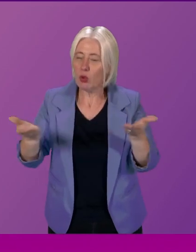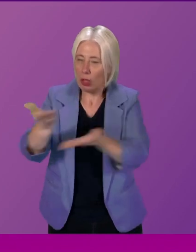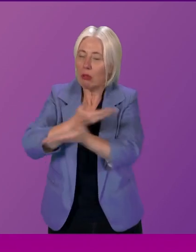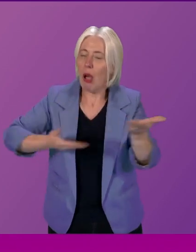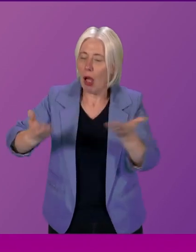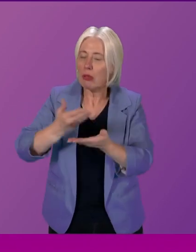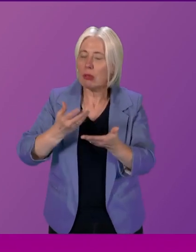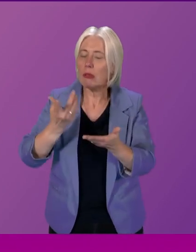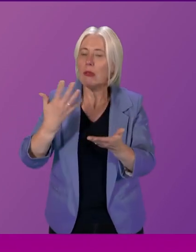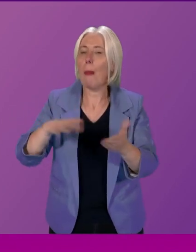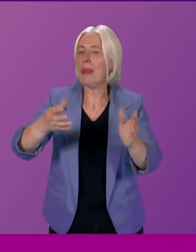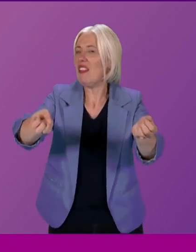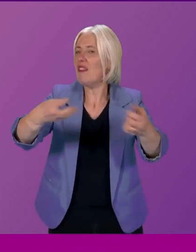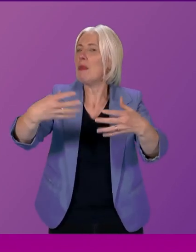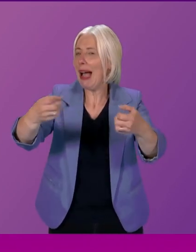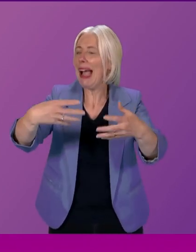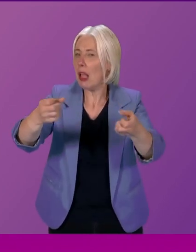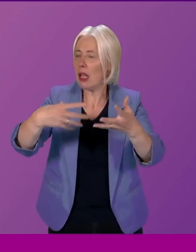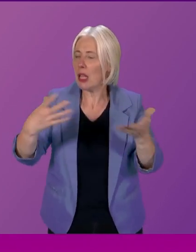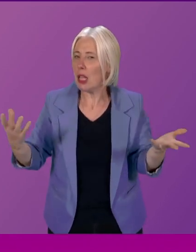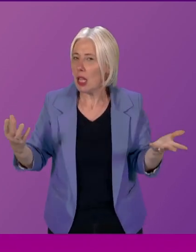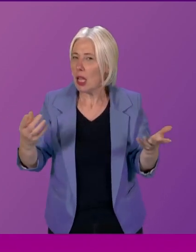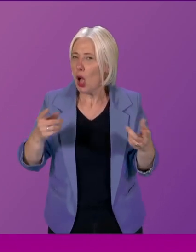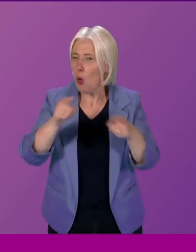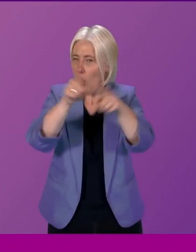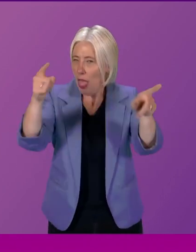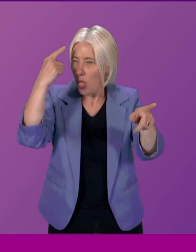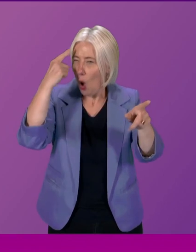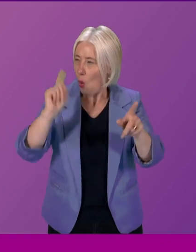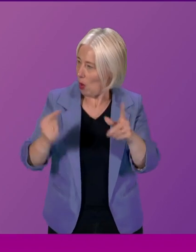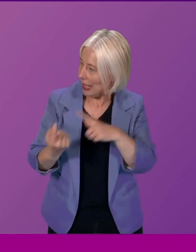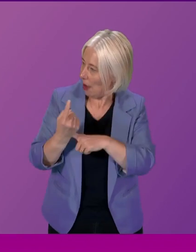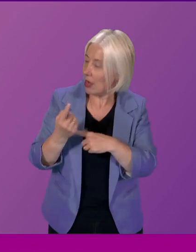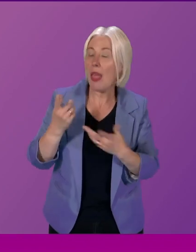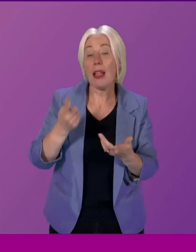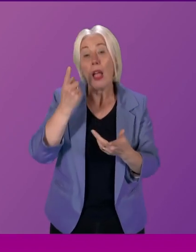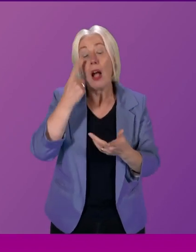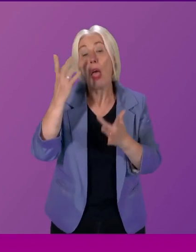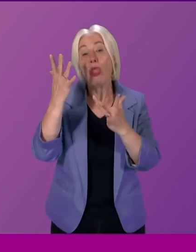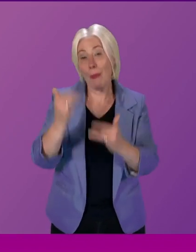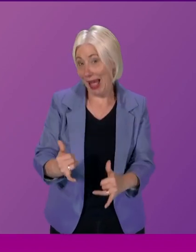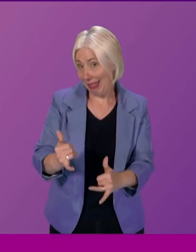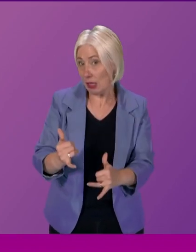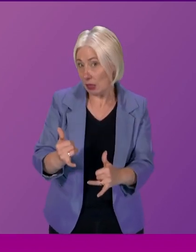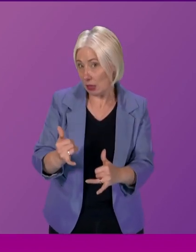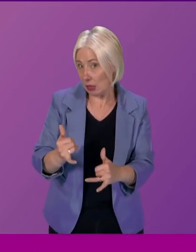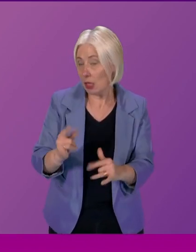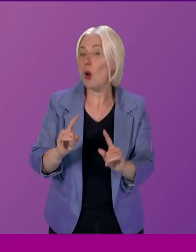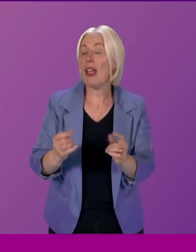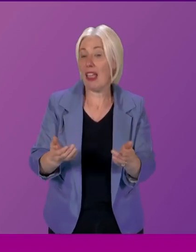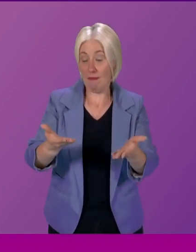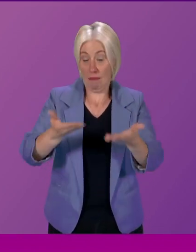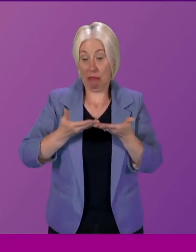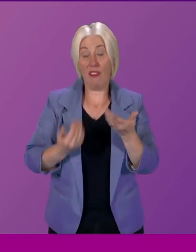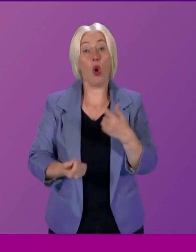a lot of feedback our presiding officer as to where we are and I think the pilots that are going to be set forward once again will give us an opportunity